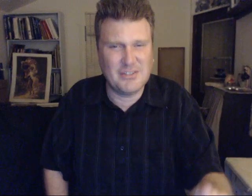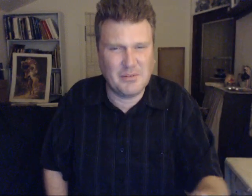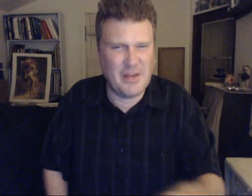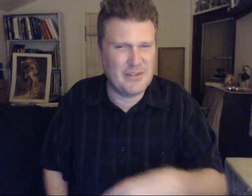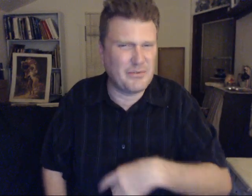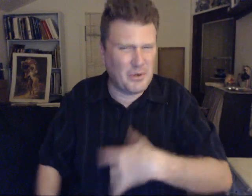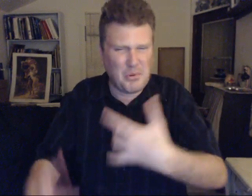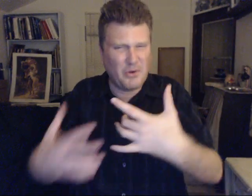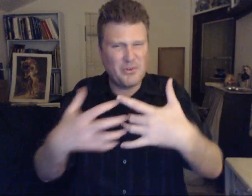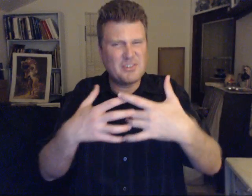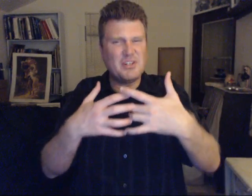As for a partnership.